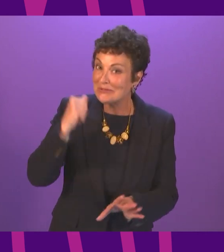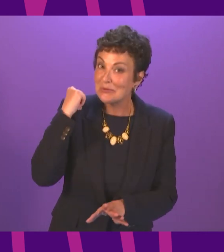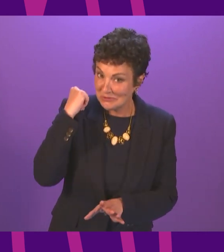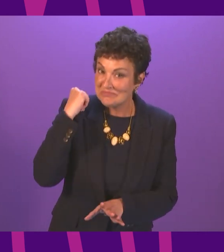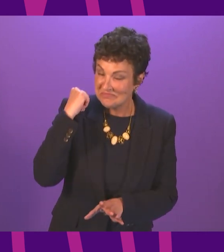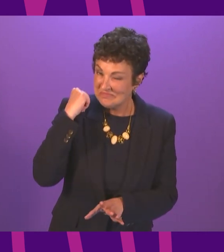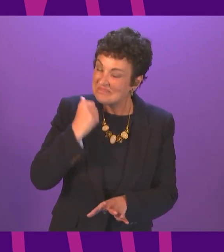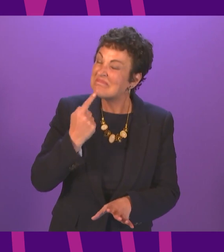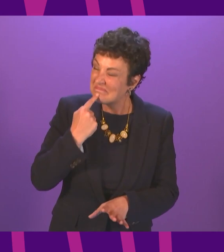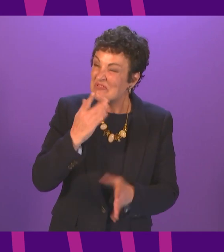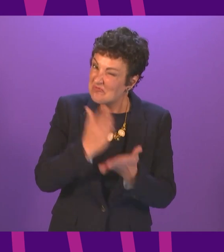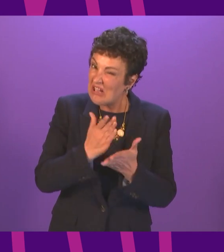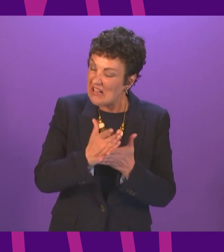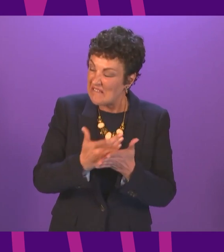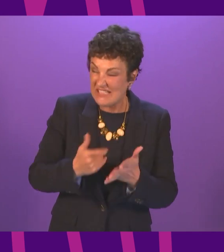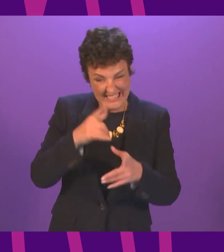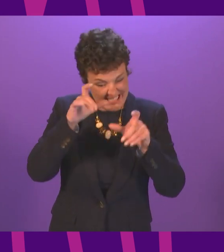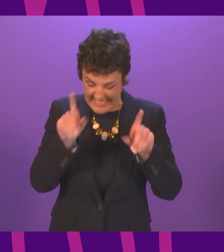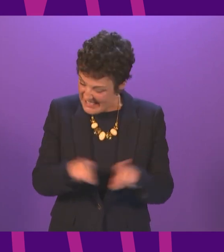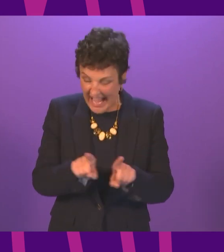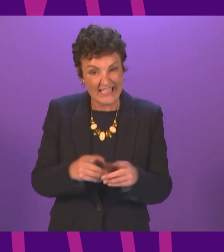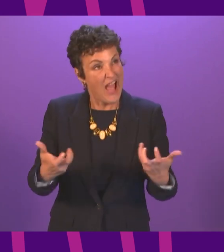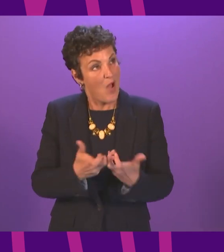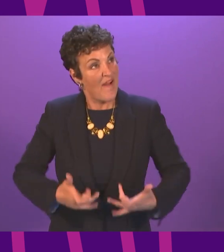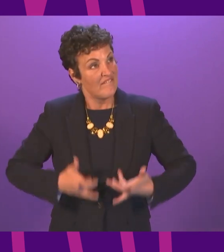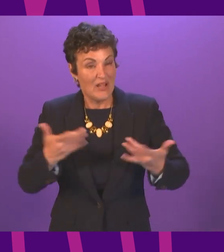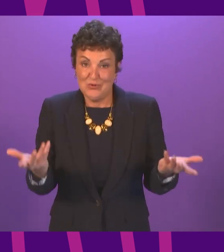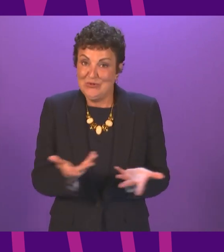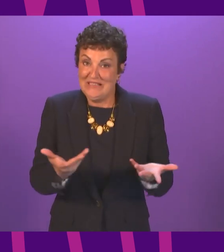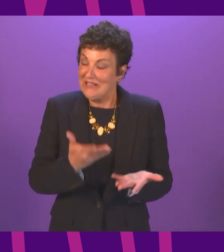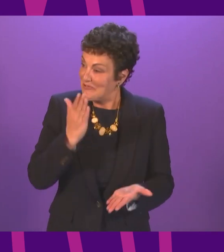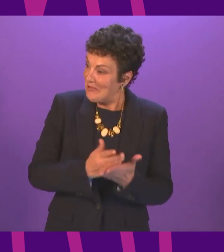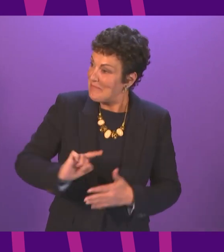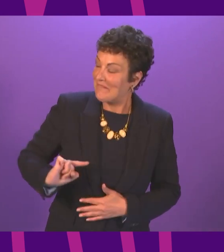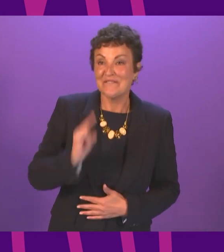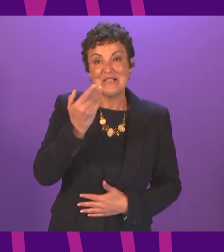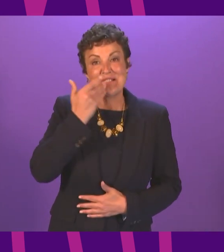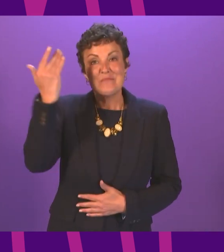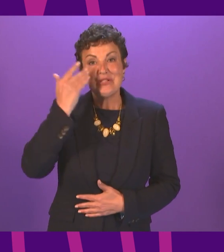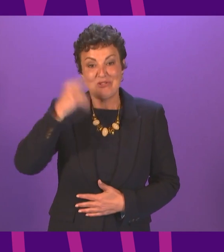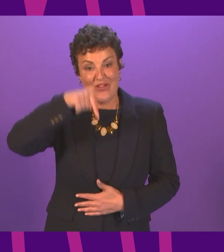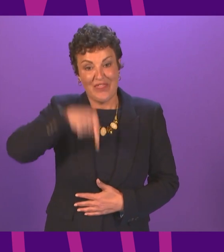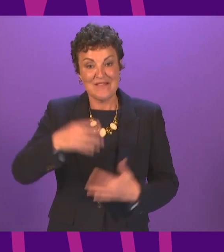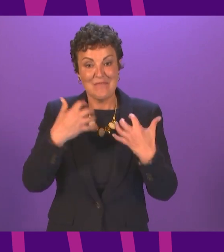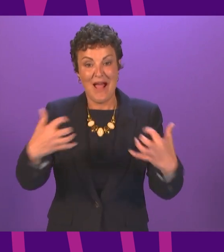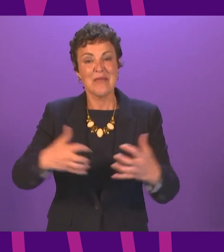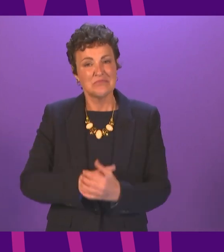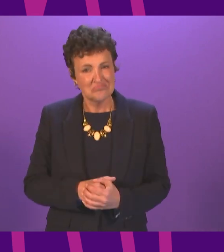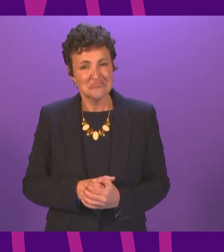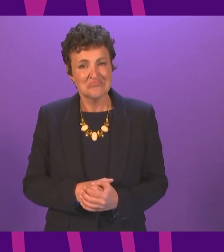pretty much sum up how I feel today making my first speech in this parliament